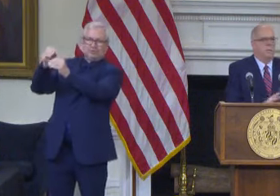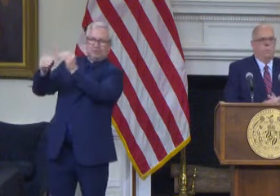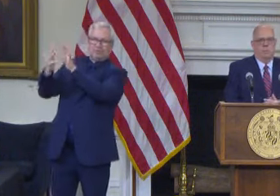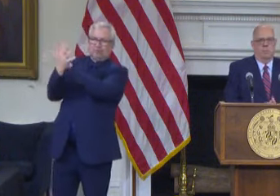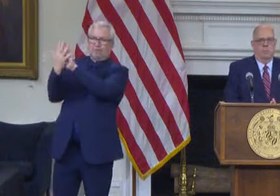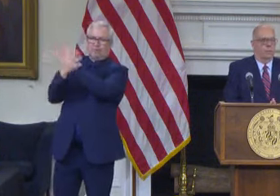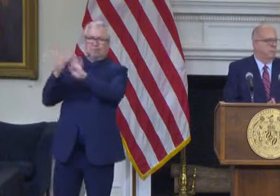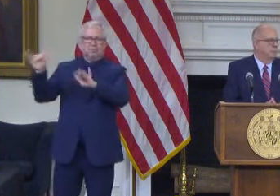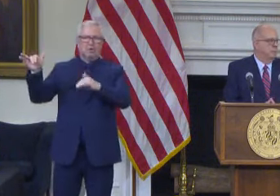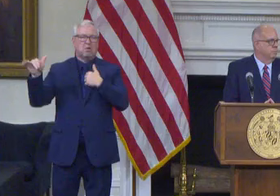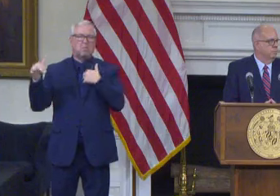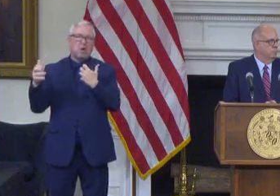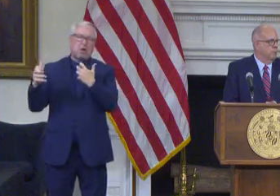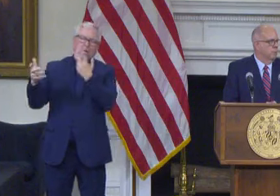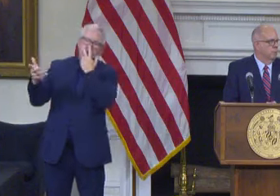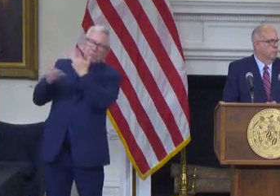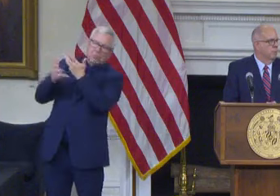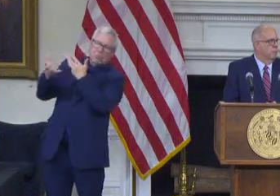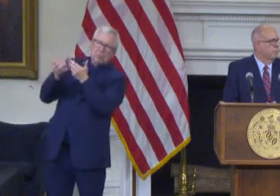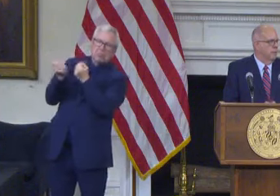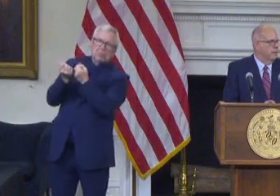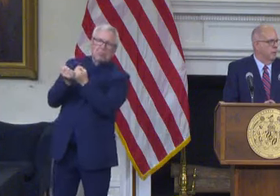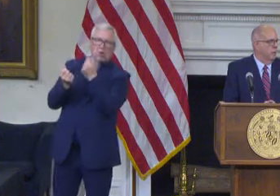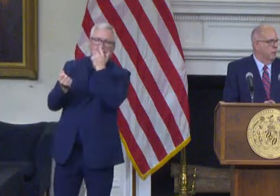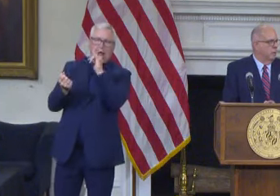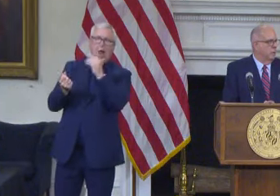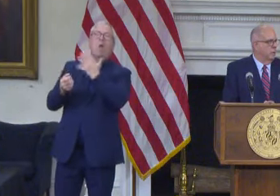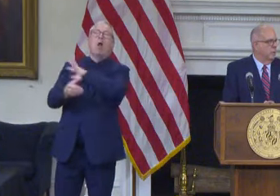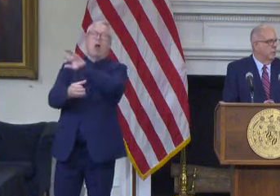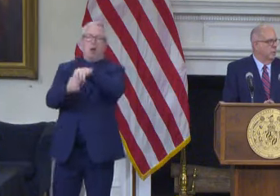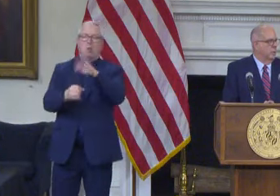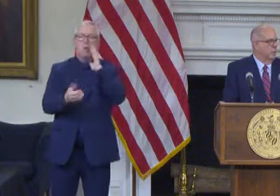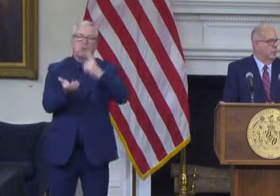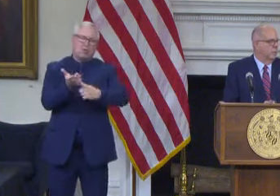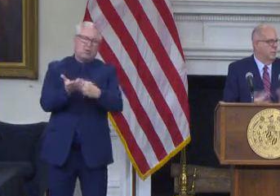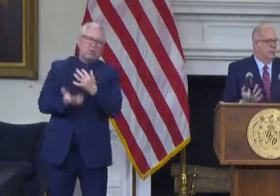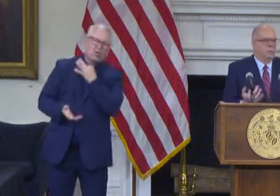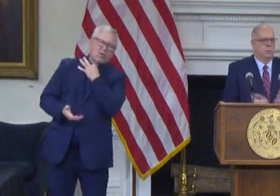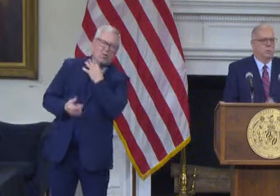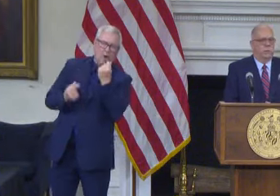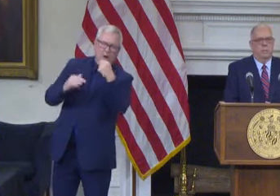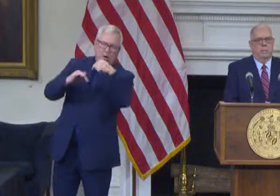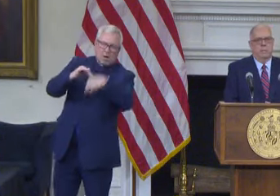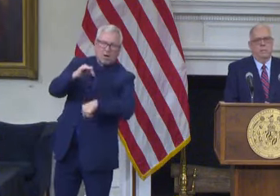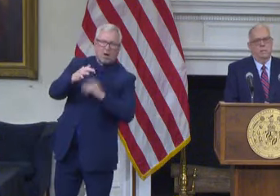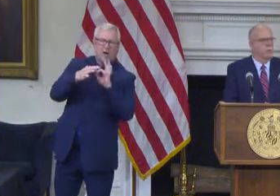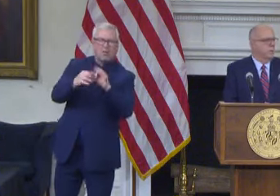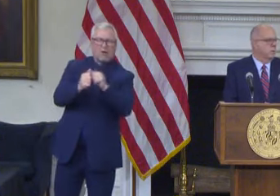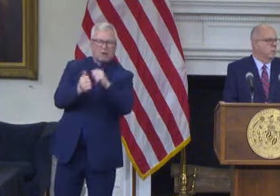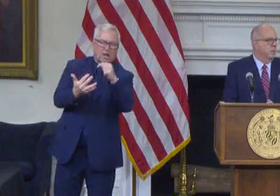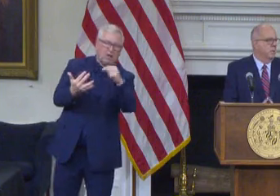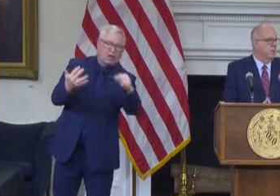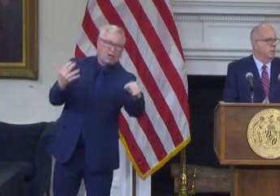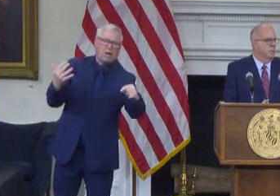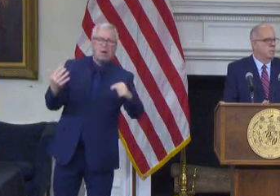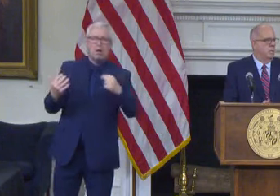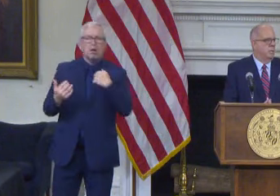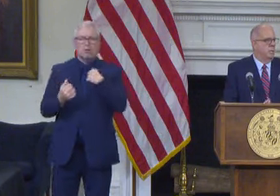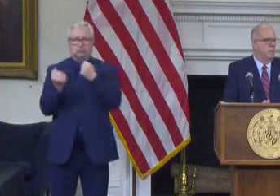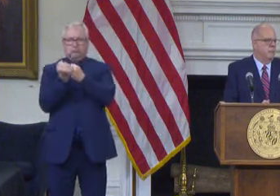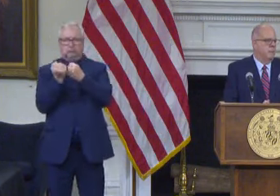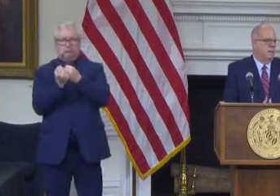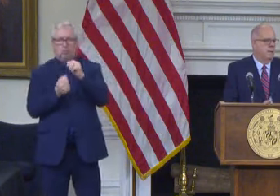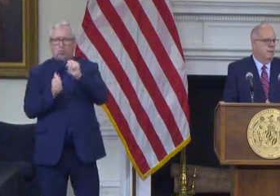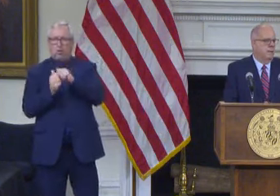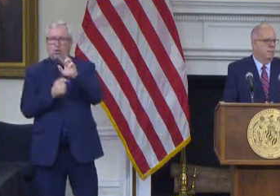you know I'll probably uh you know talk to him and find out more about what he's talking about with reggie but obviously we're supporting reggie we were encouraging other states to join